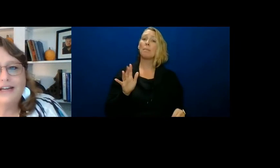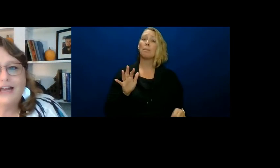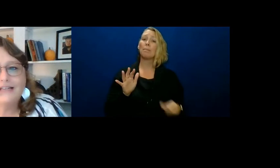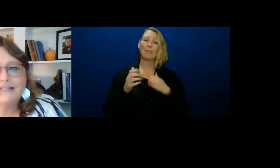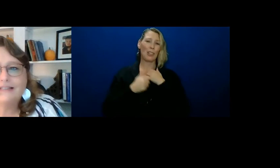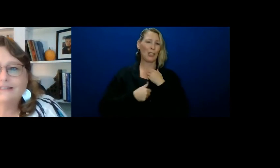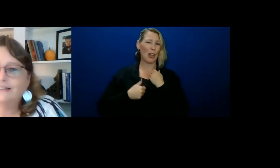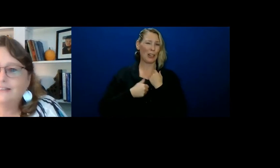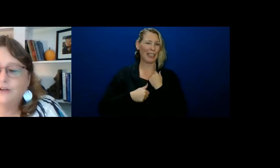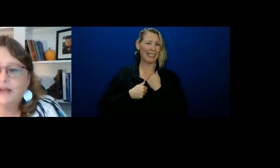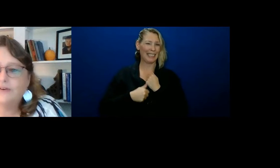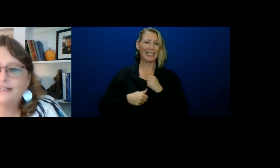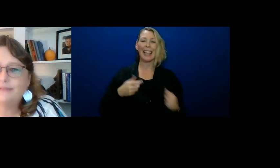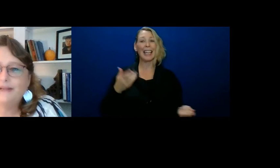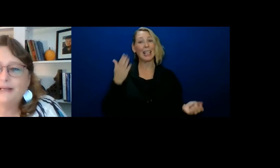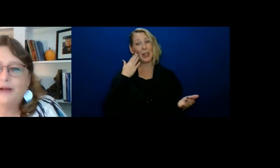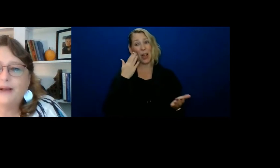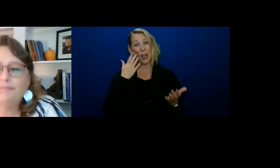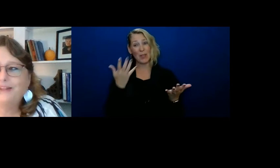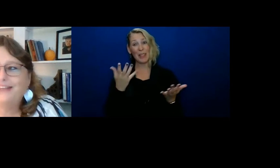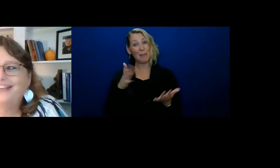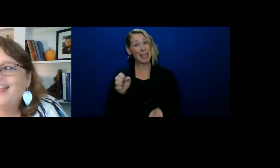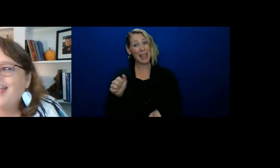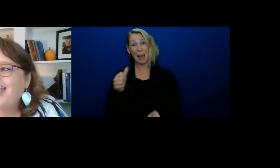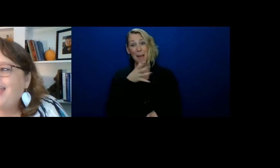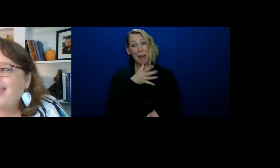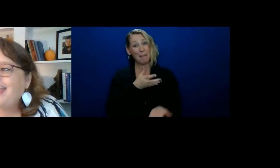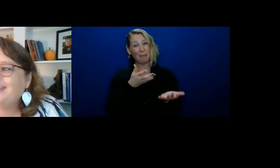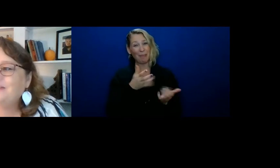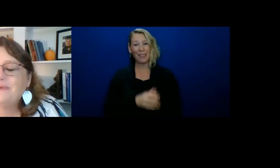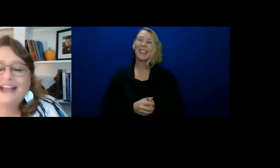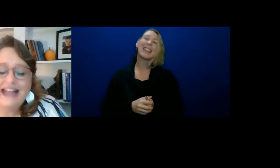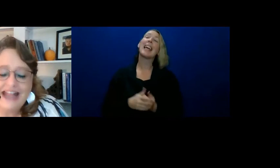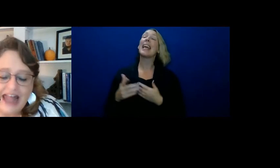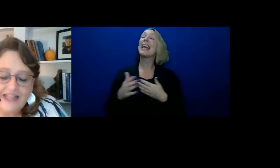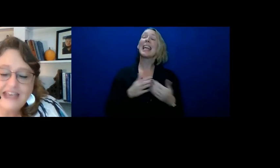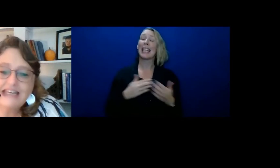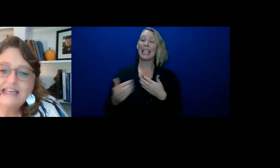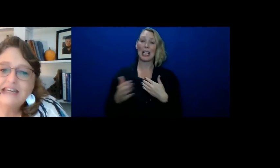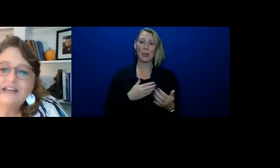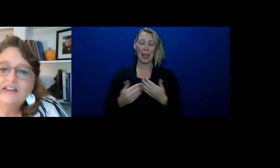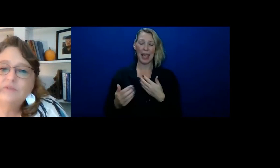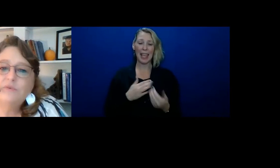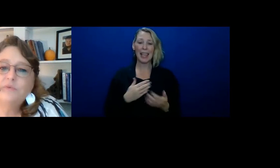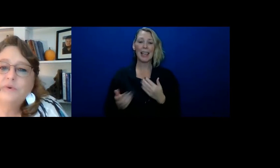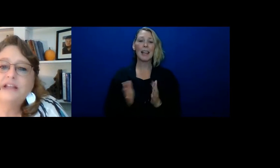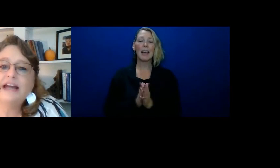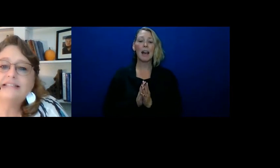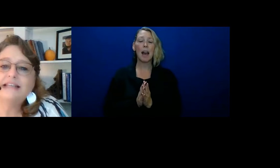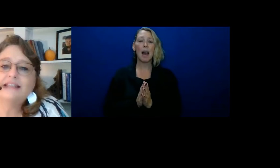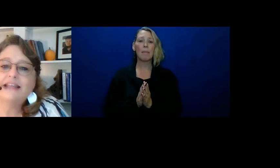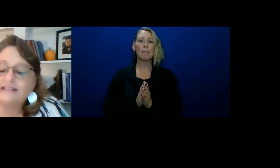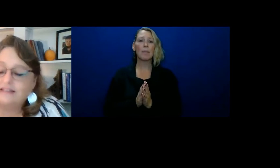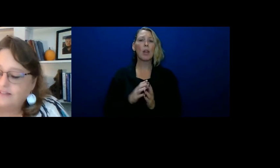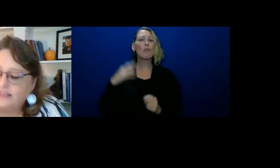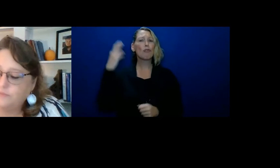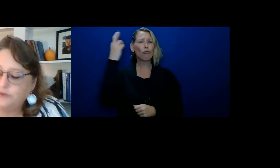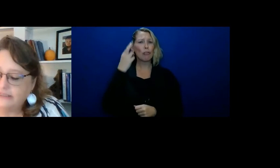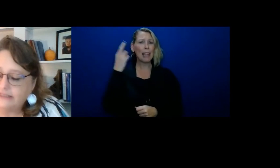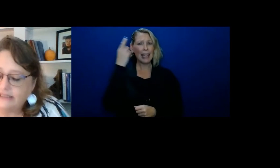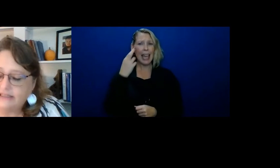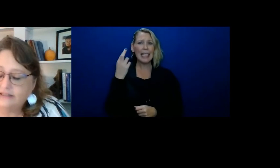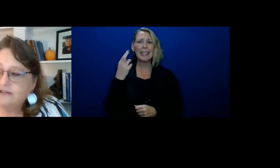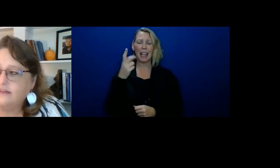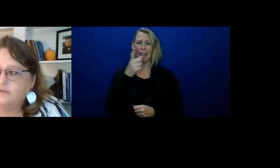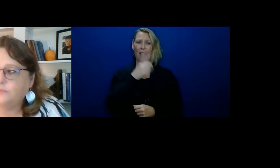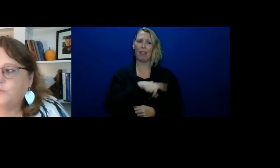Sorry, guys. You know how it is being a mom. Anyway, and then realizing that they